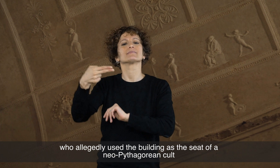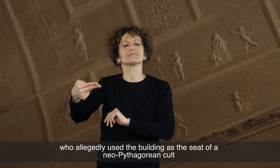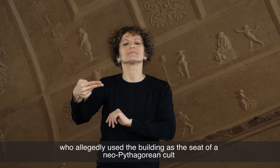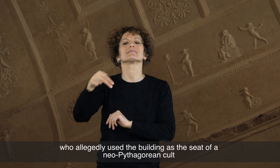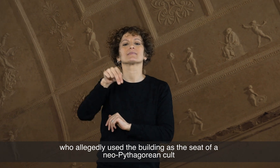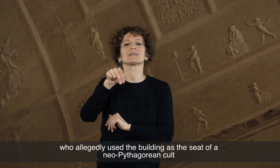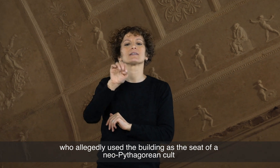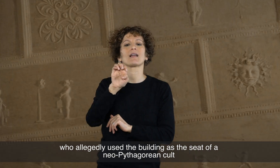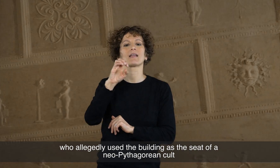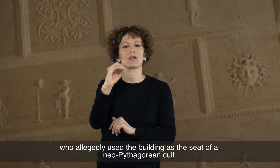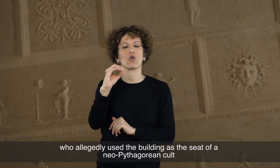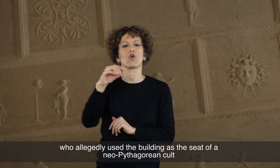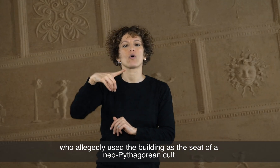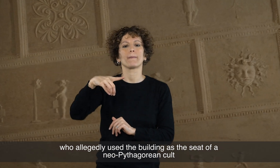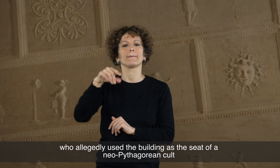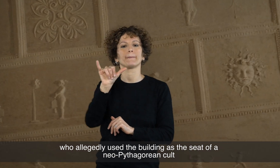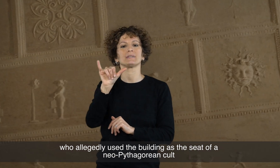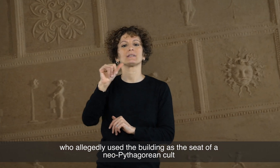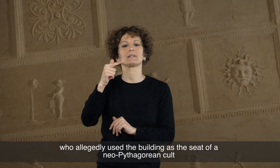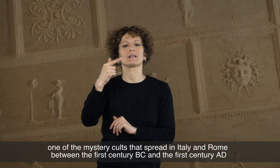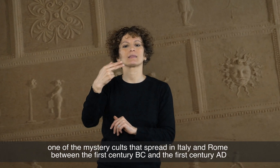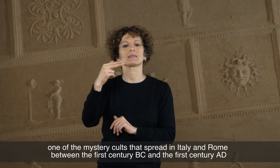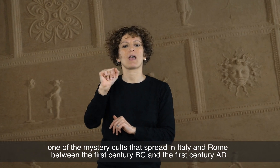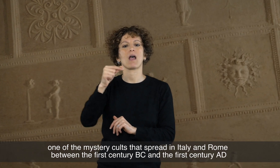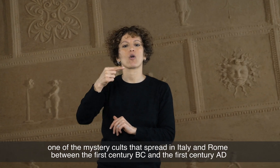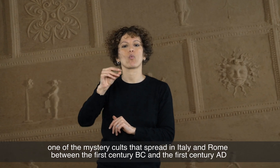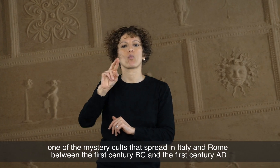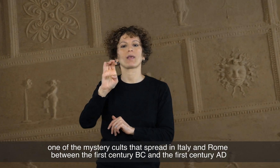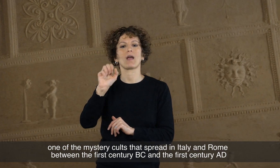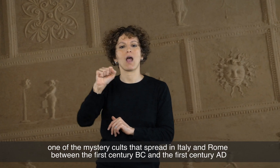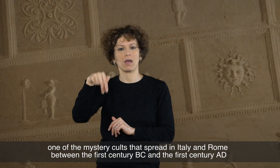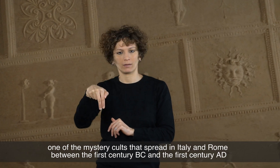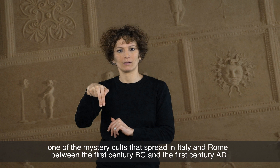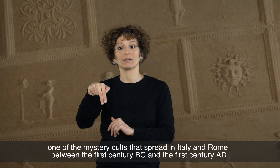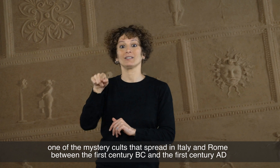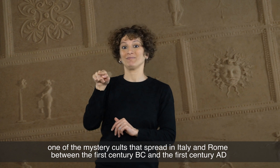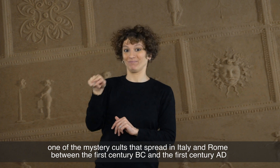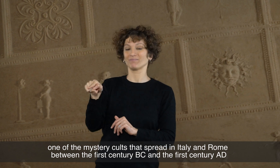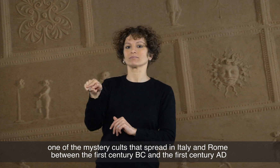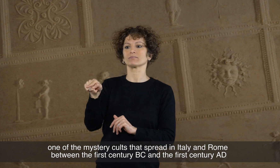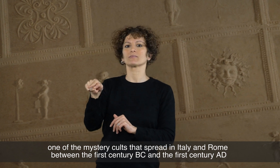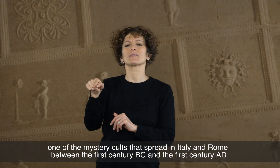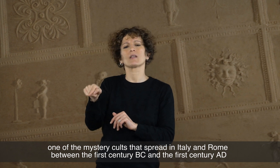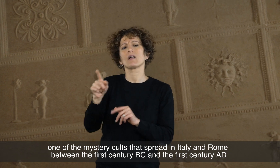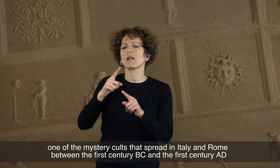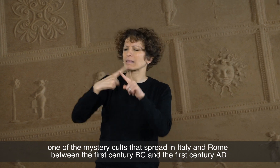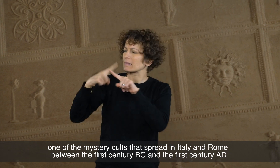-Pythagorean cult. One of the mystery cults that spread in Italy and Rome